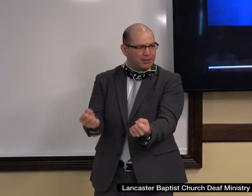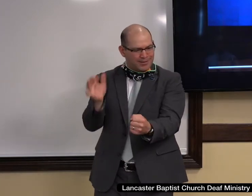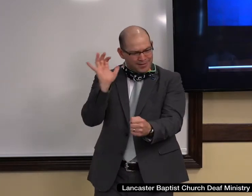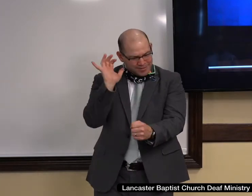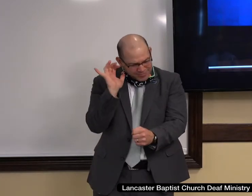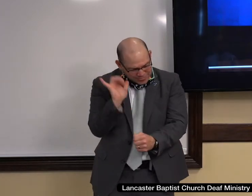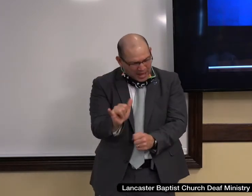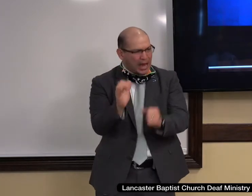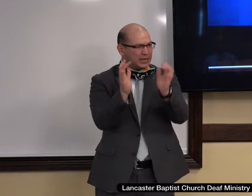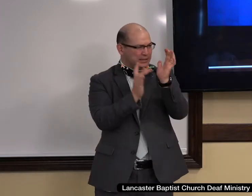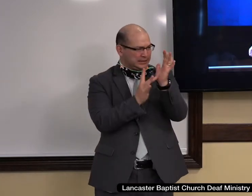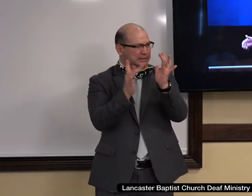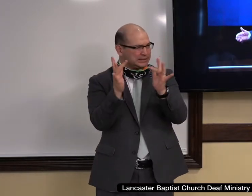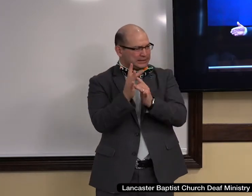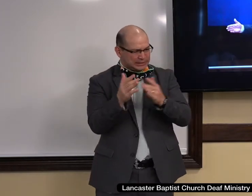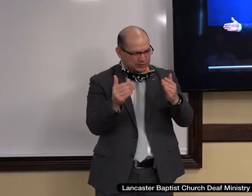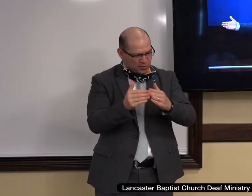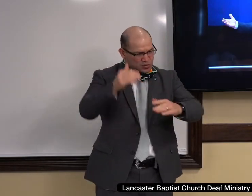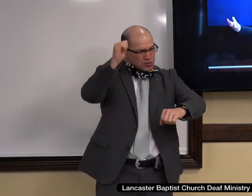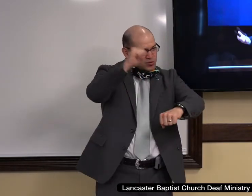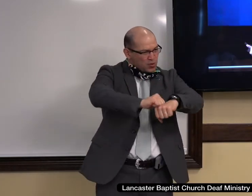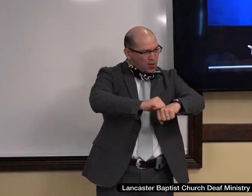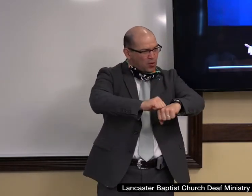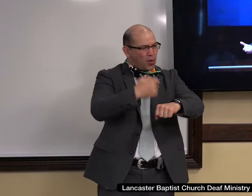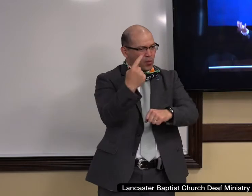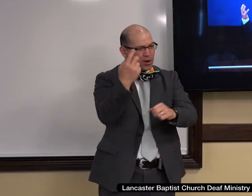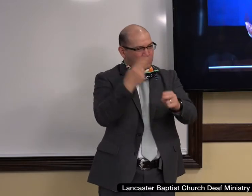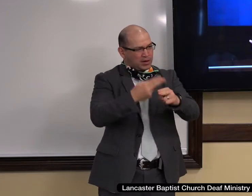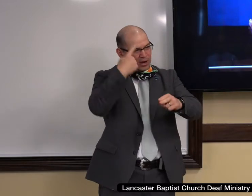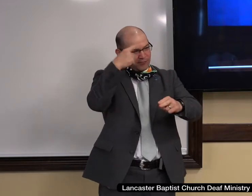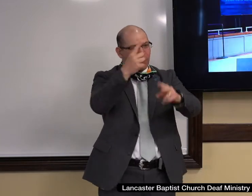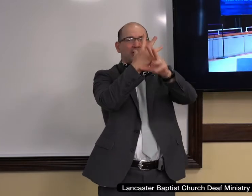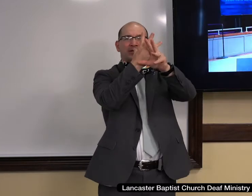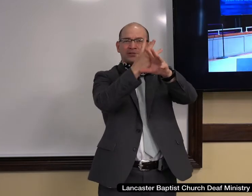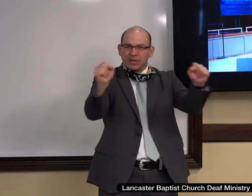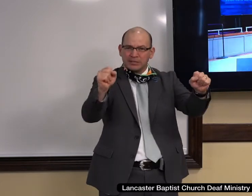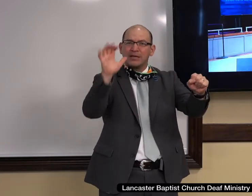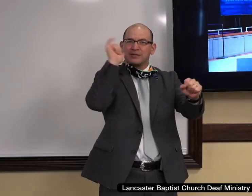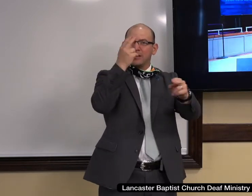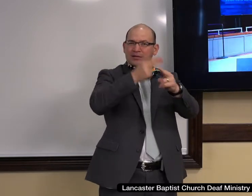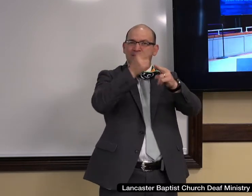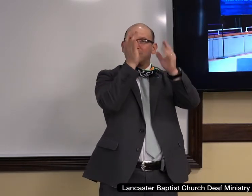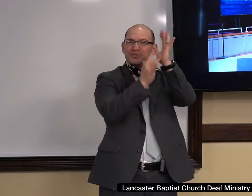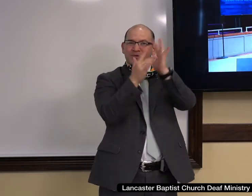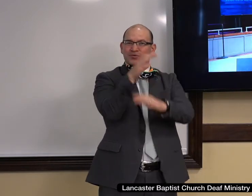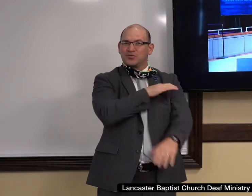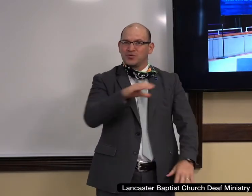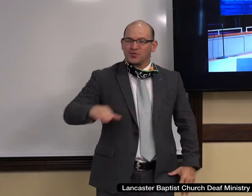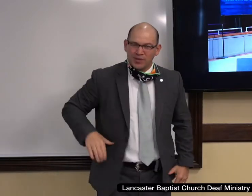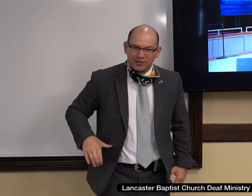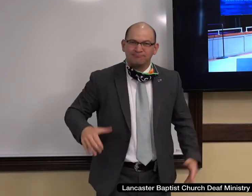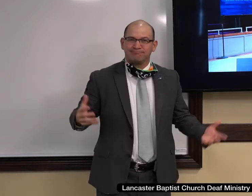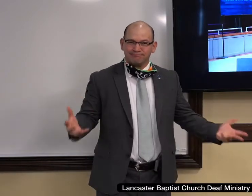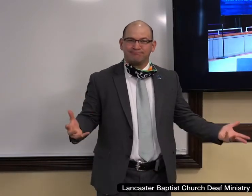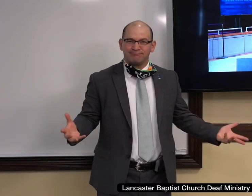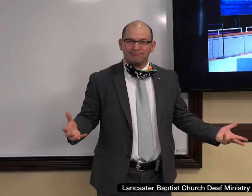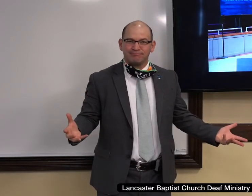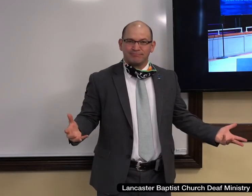salvation in any other, for there is none other name given under heaven whereby ye must be saved. This stone